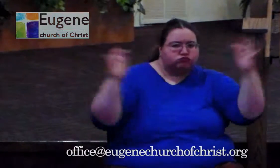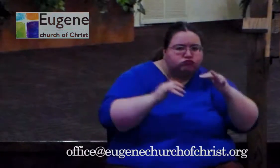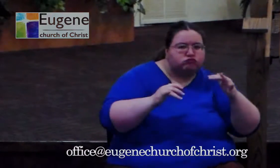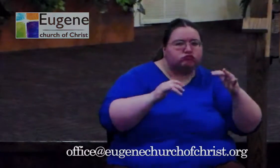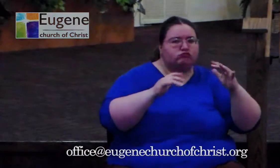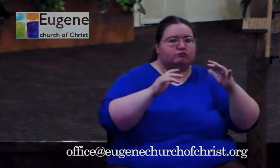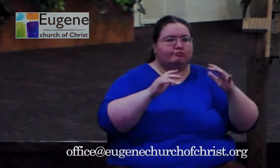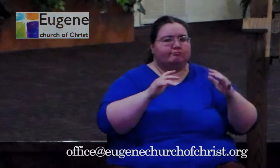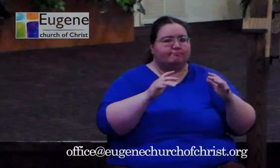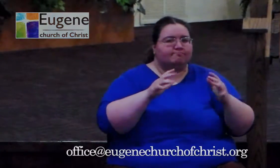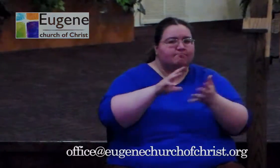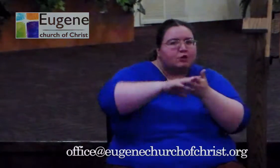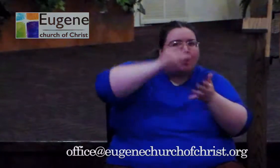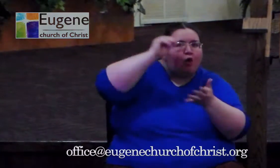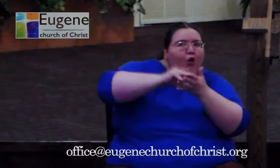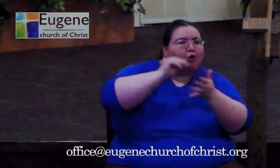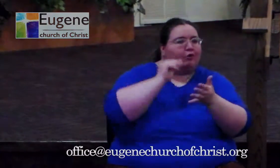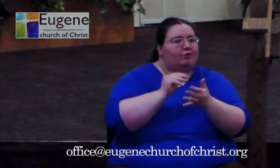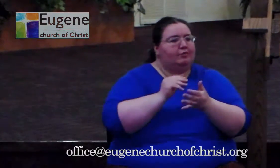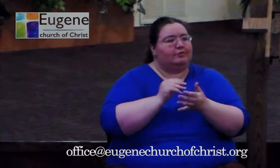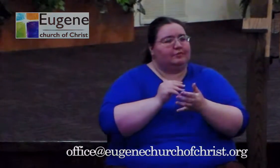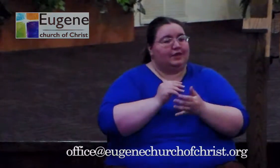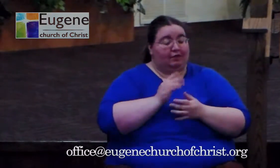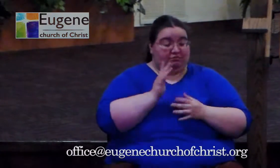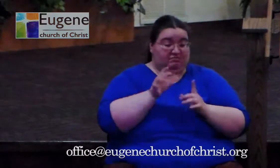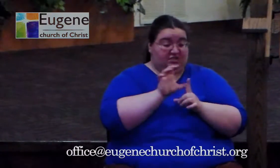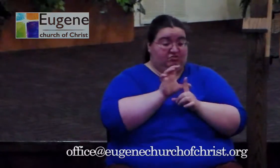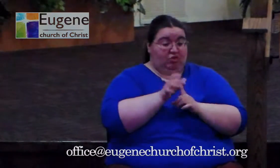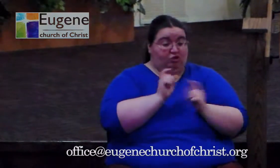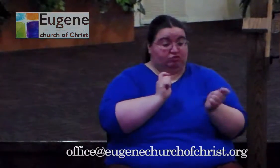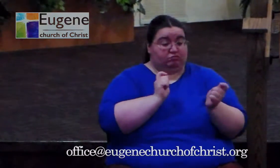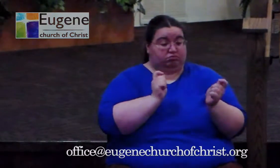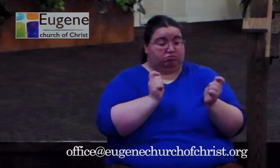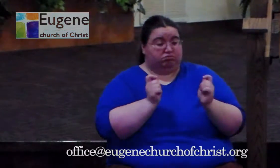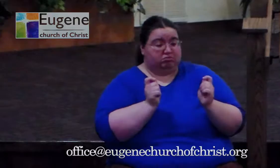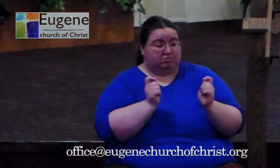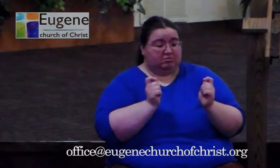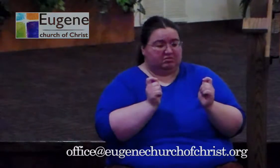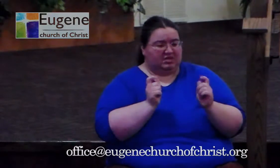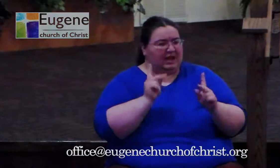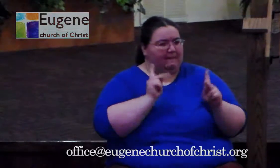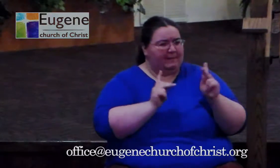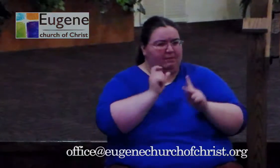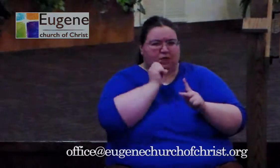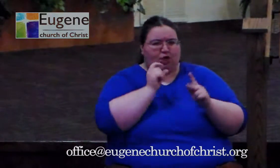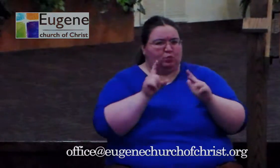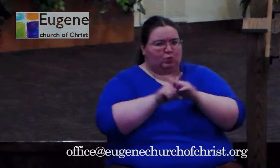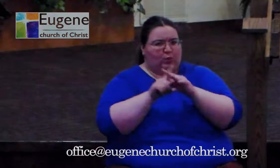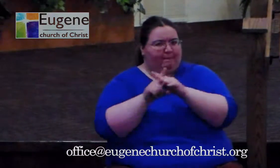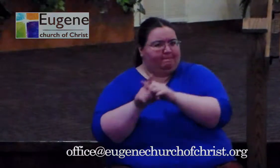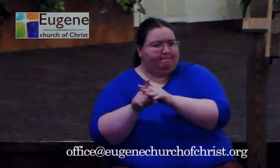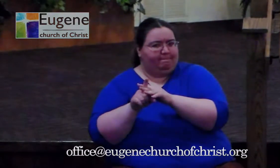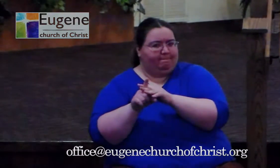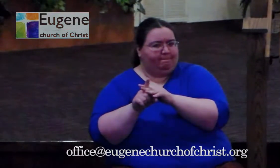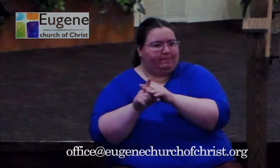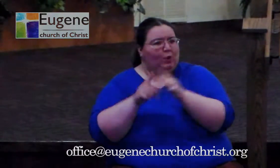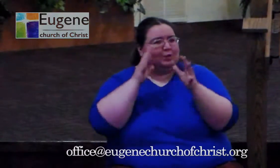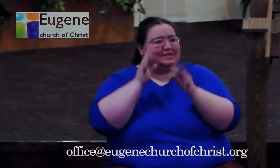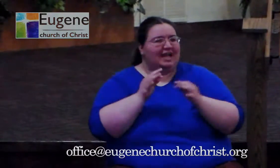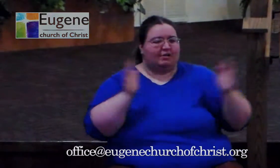society changed, gradually they realized, we're having a hard time filling the building every night of the week. Why don't we do it Sunday through Wednesday? Because we meet on Sunday and Wednesday and we'll cover